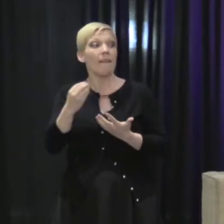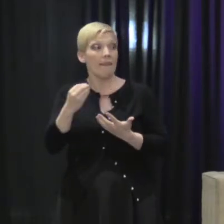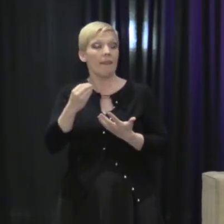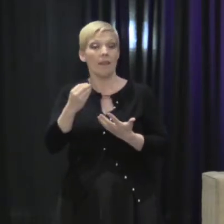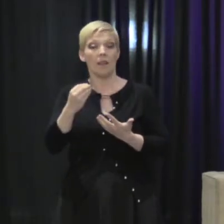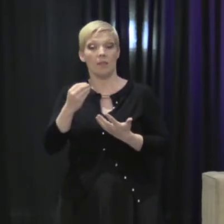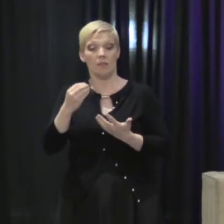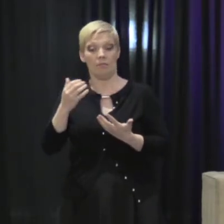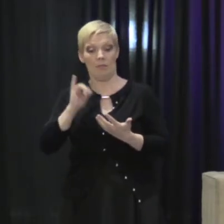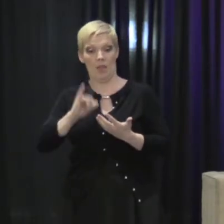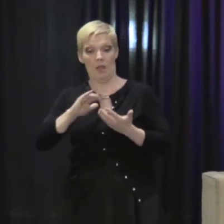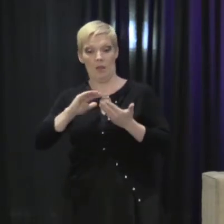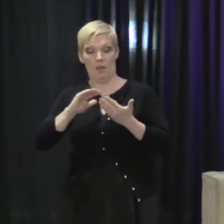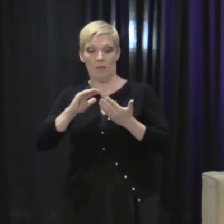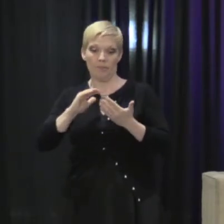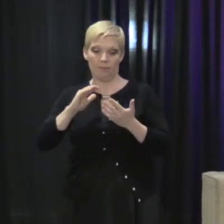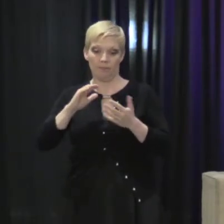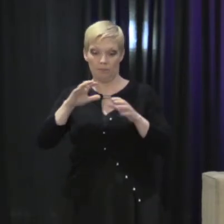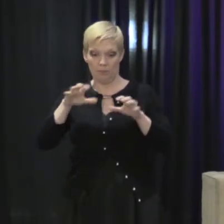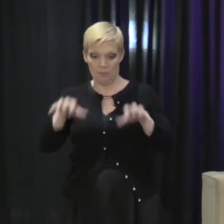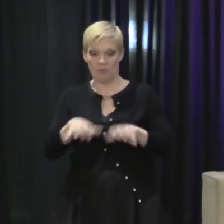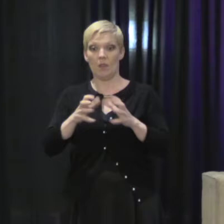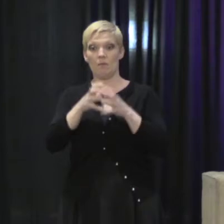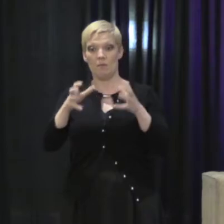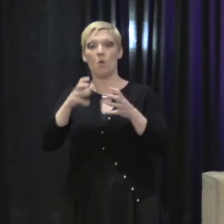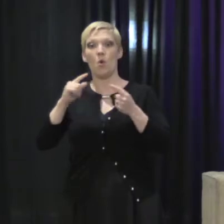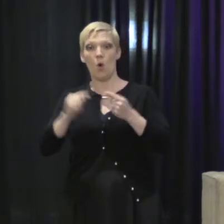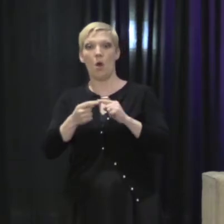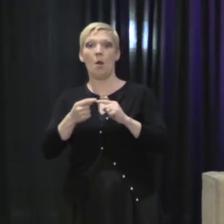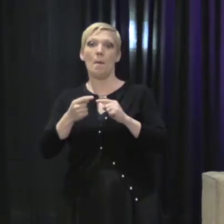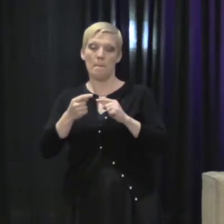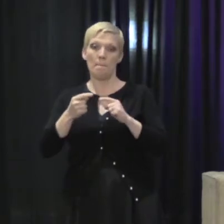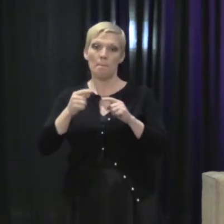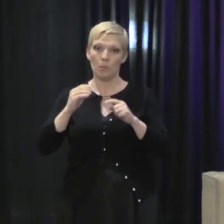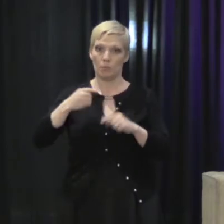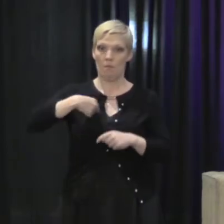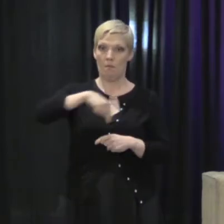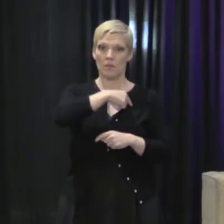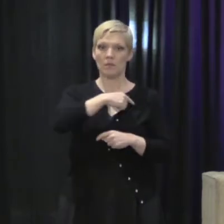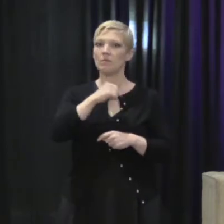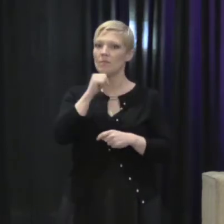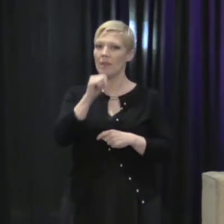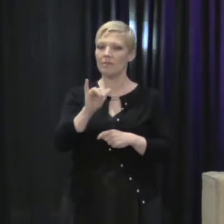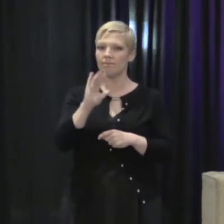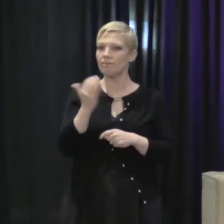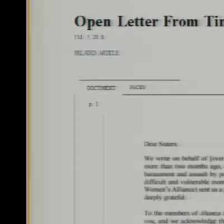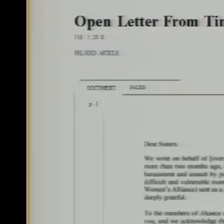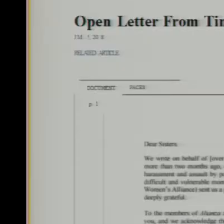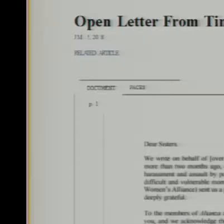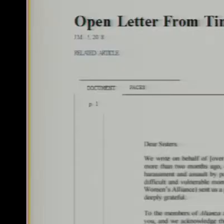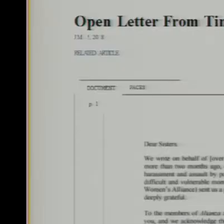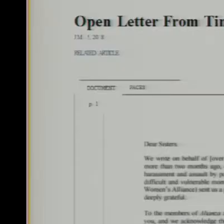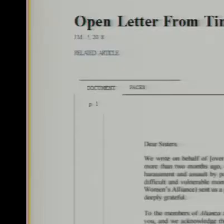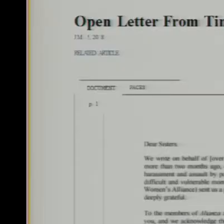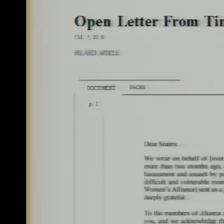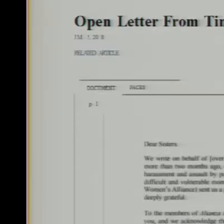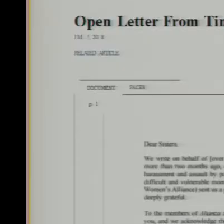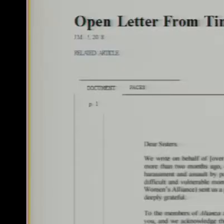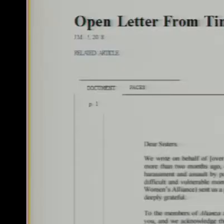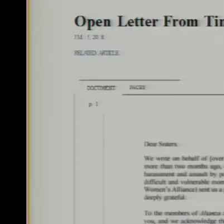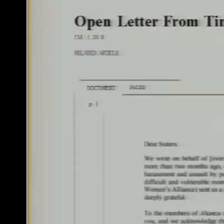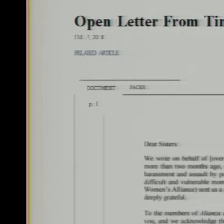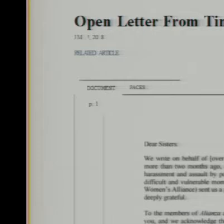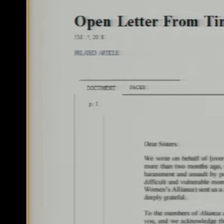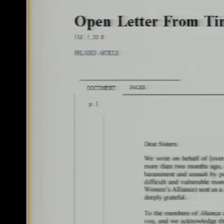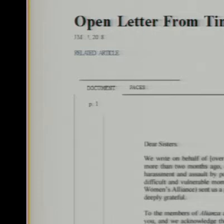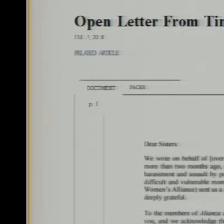to us, committed against us, excuse me, doesn't seem like a viable option. And lo and behold, on January 1st of this